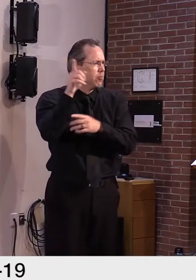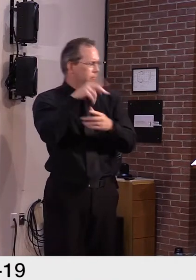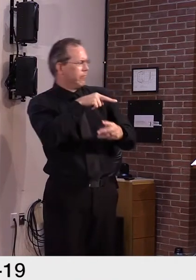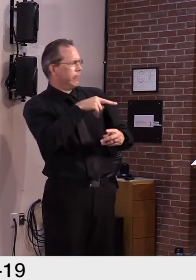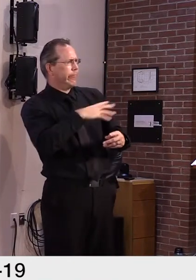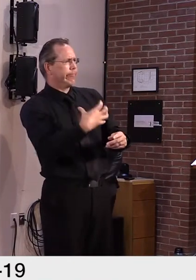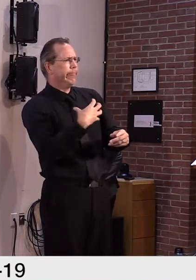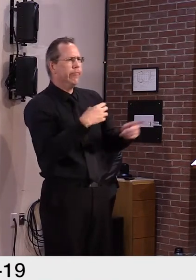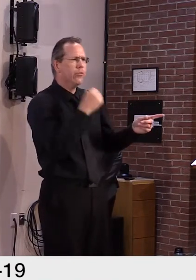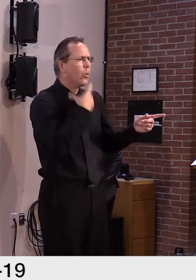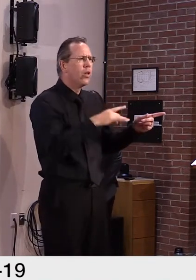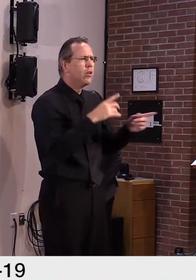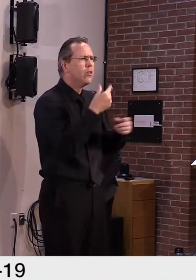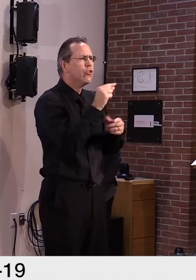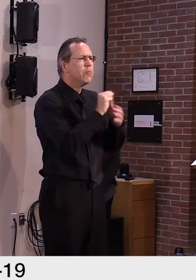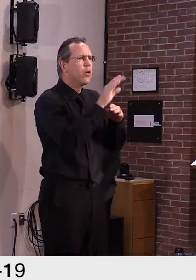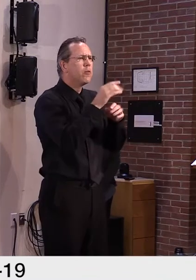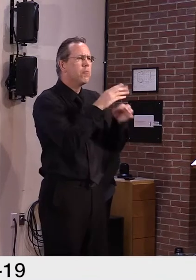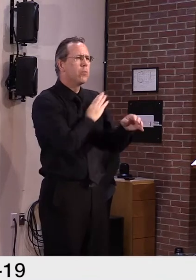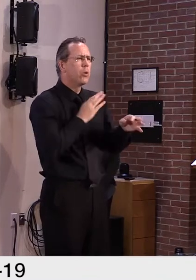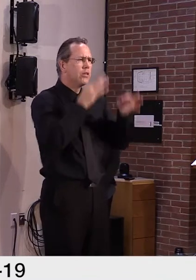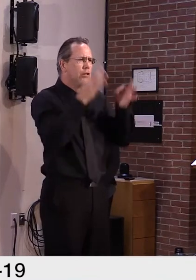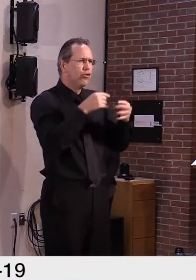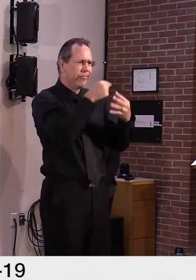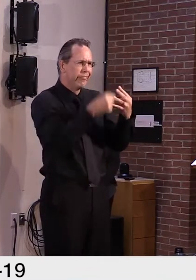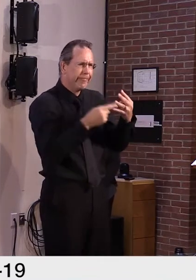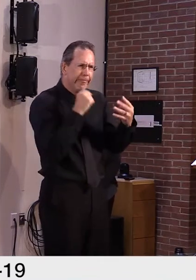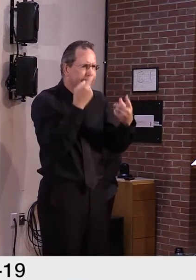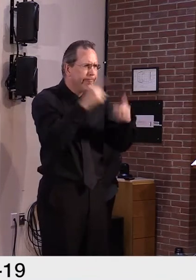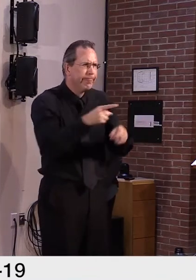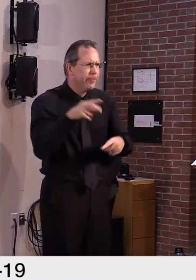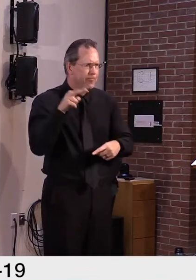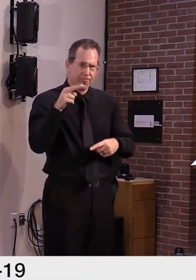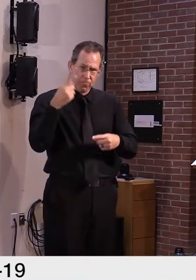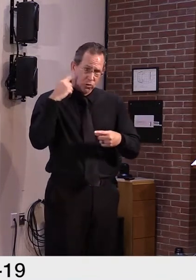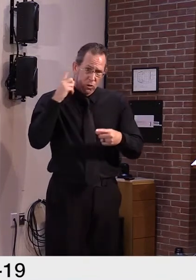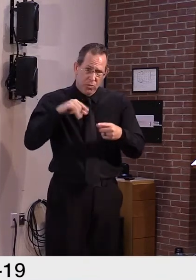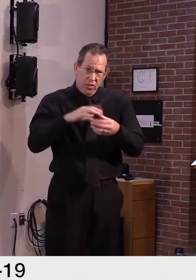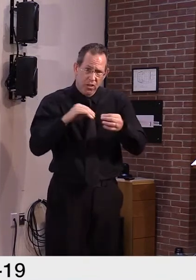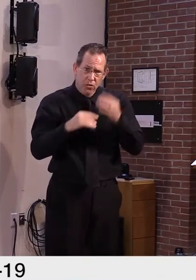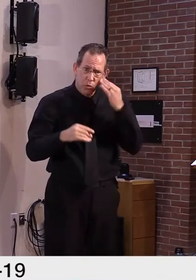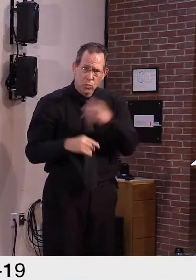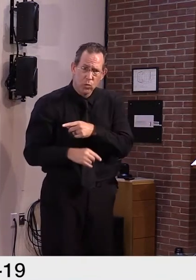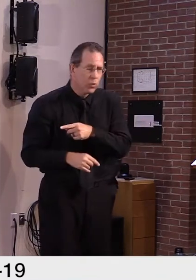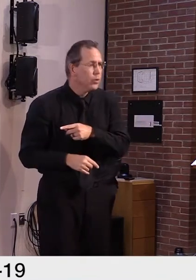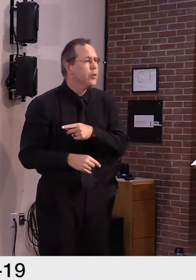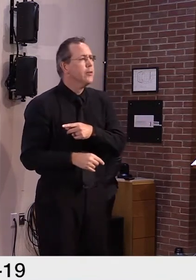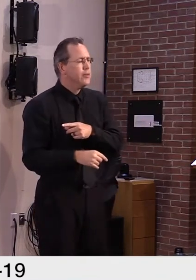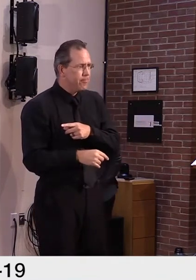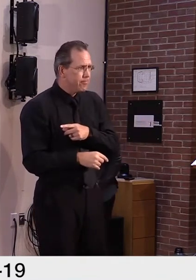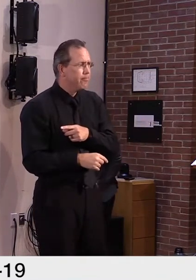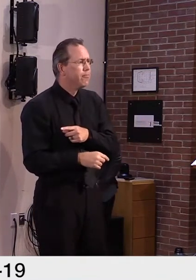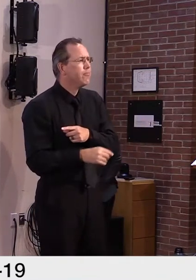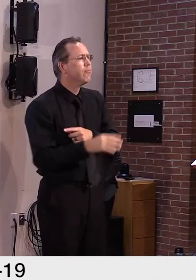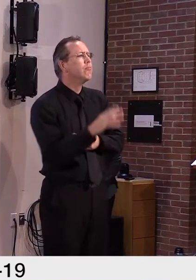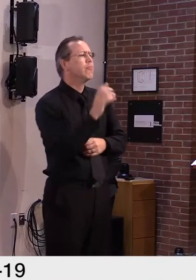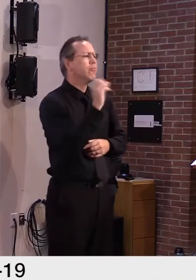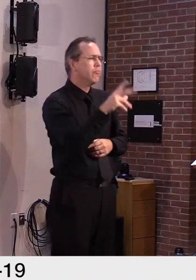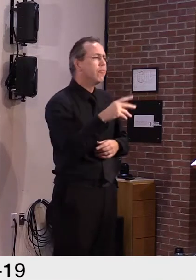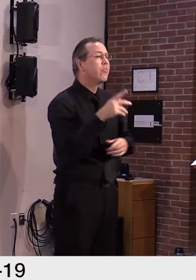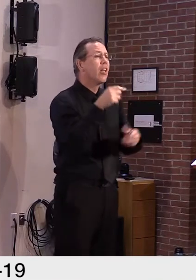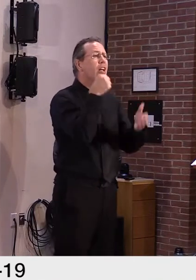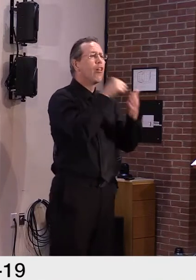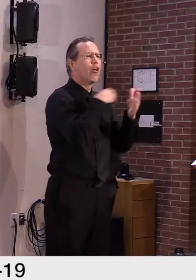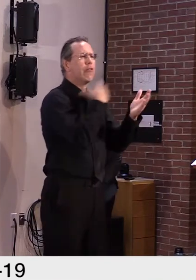fight between the Green Mountain Care Board and the hospital. That's, you know, in terms of the Agency of Human Services,